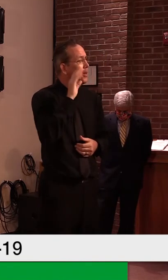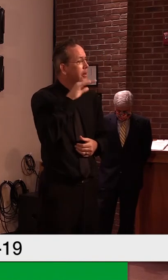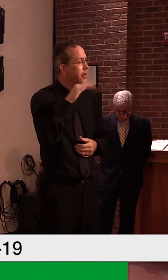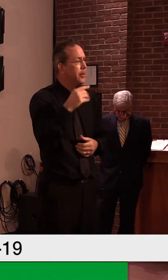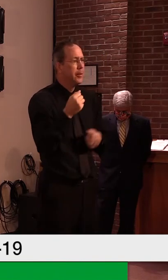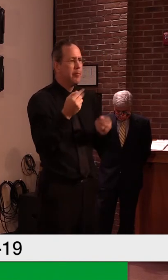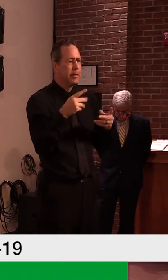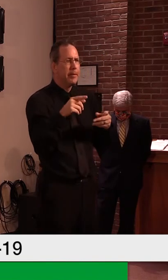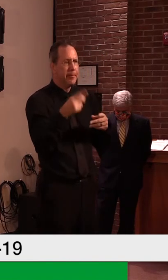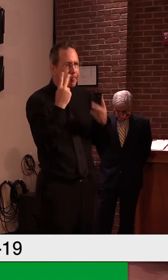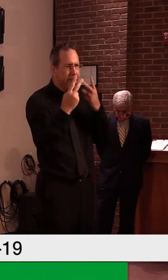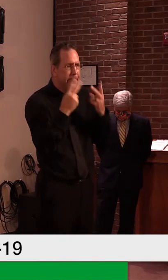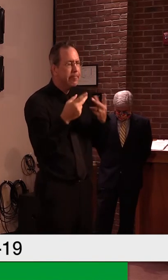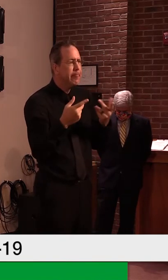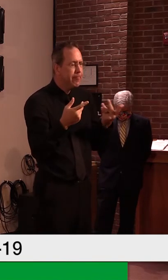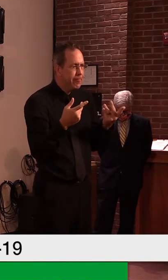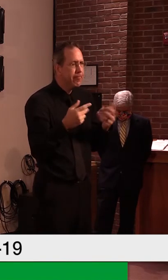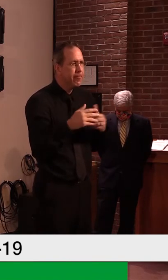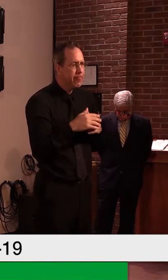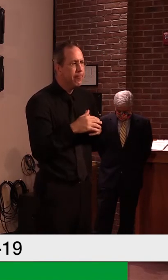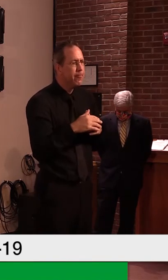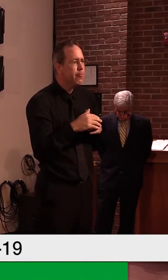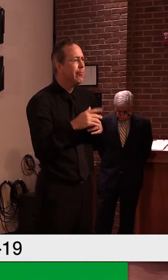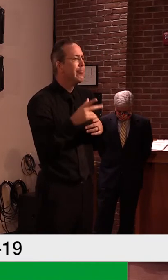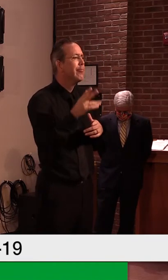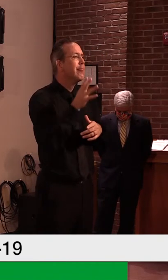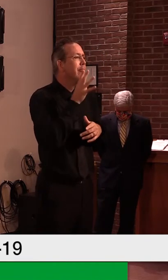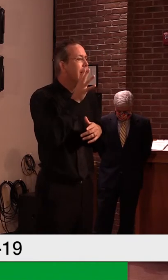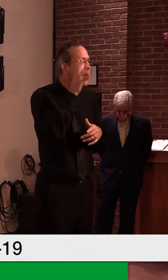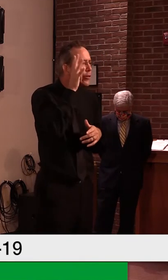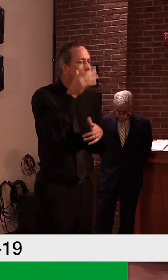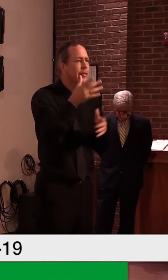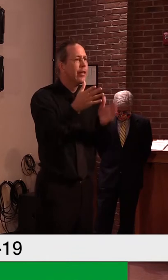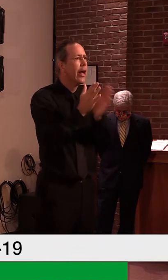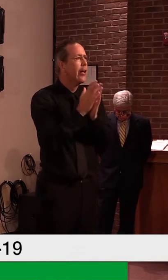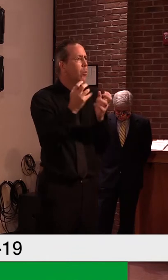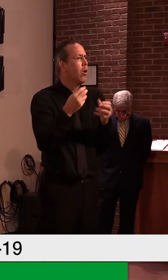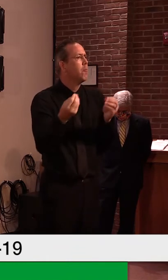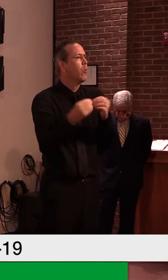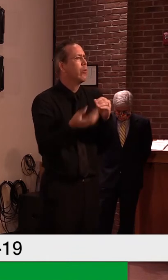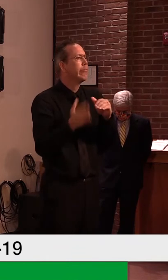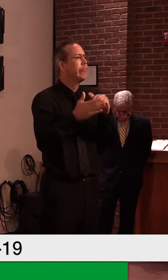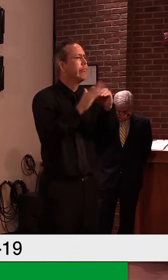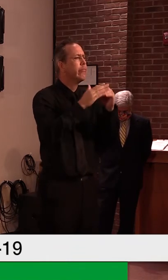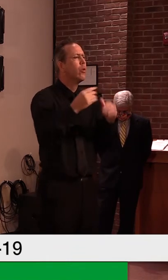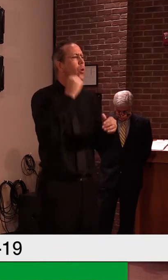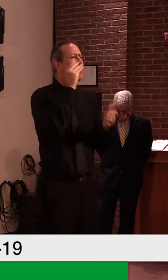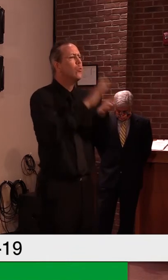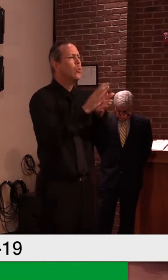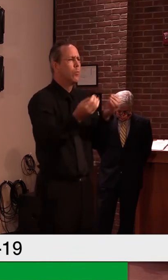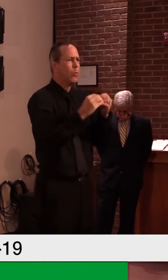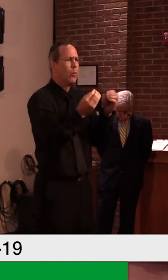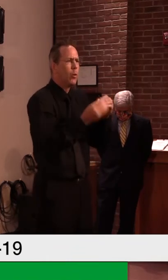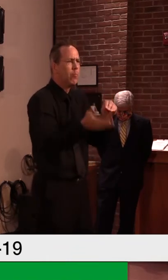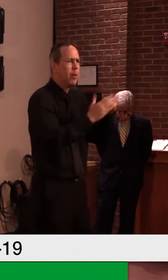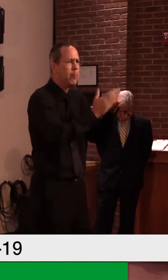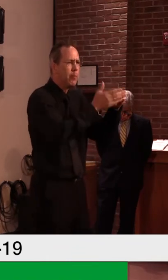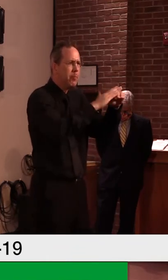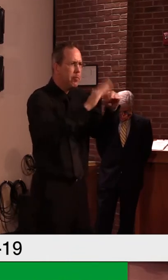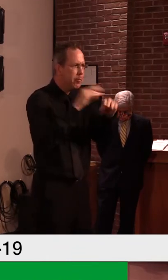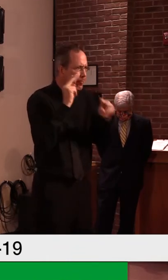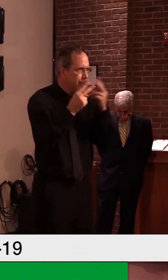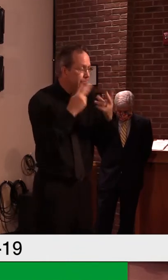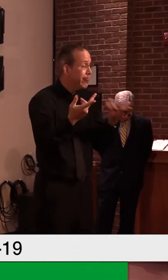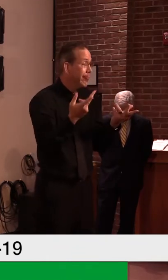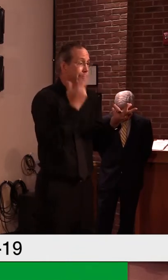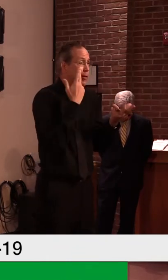was an increase in the number of, of, uh, parents asking for homeschooling. Um, we'll see, uh, how, how dramatic that it,